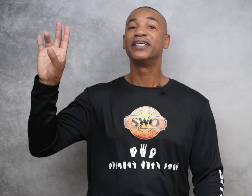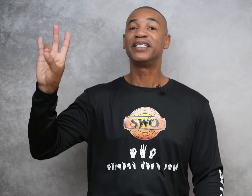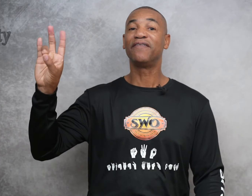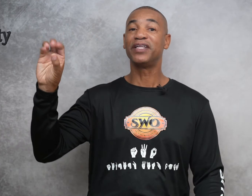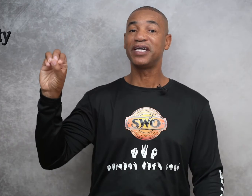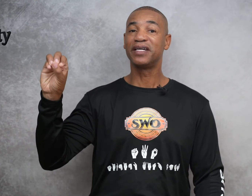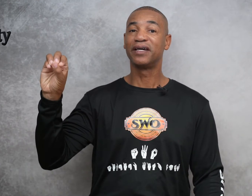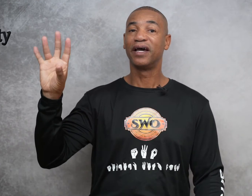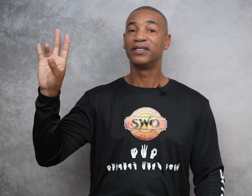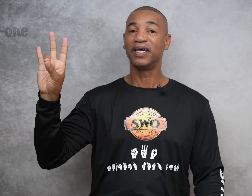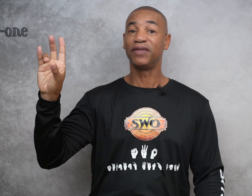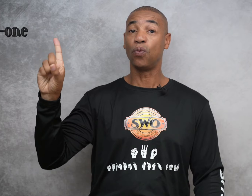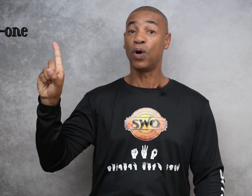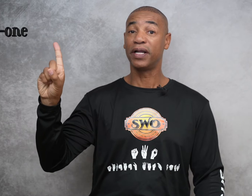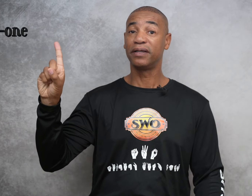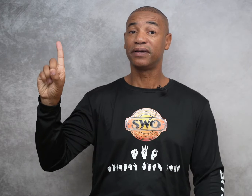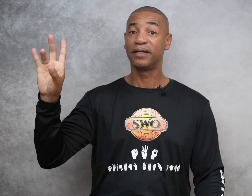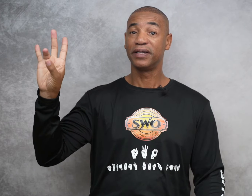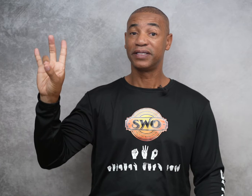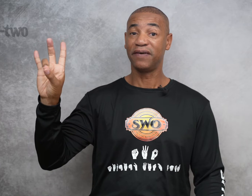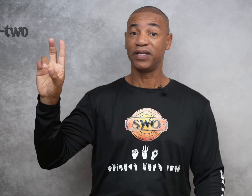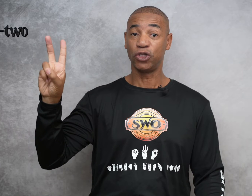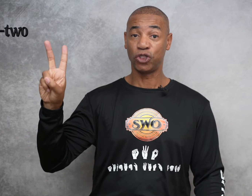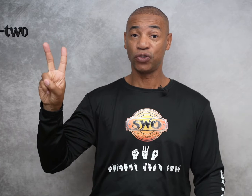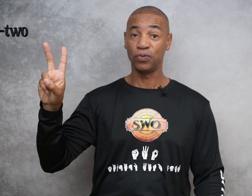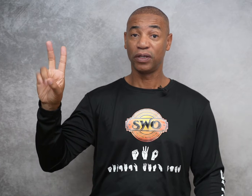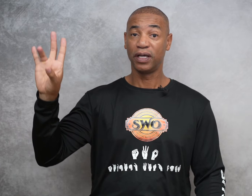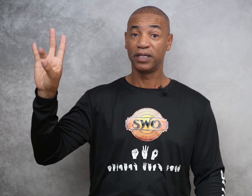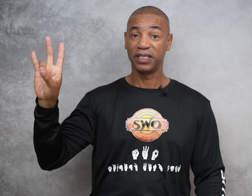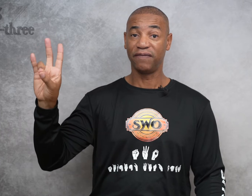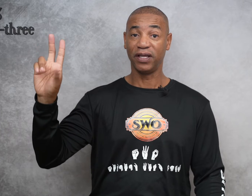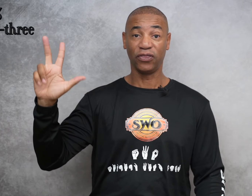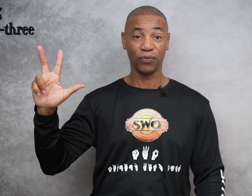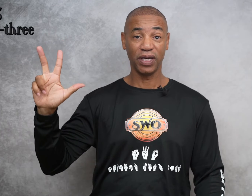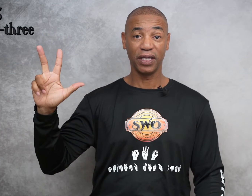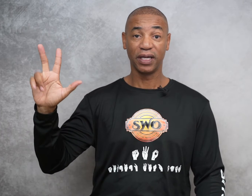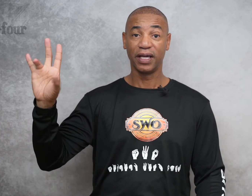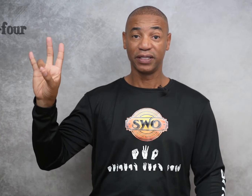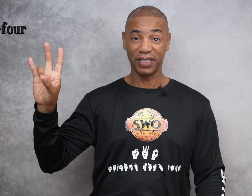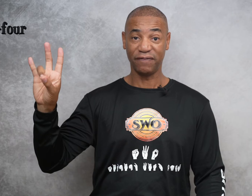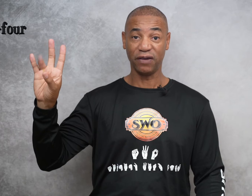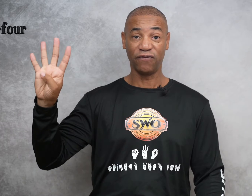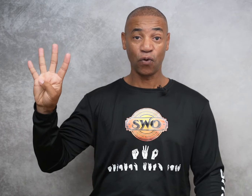70, 71, 72, 73, 74,